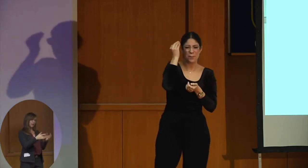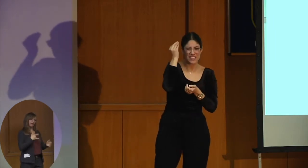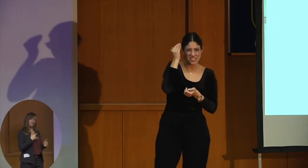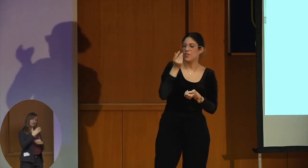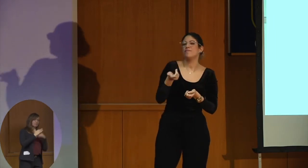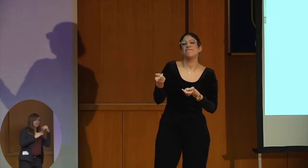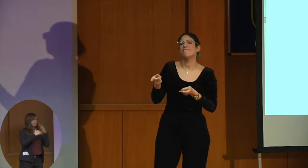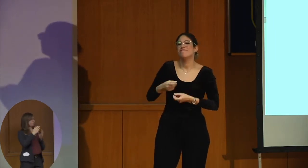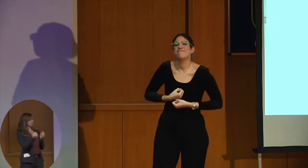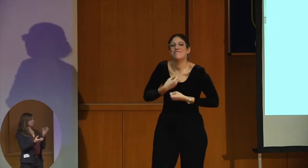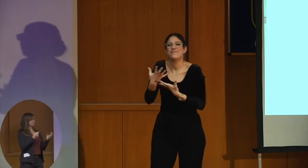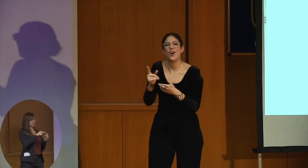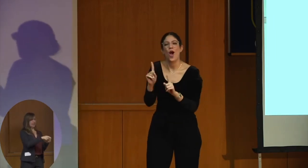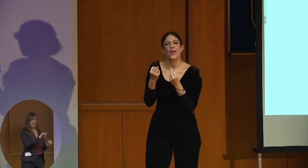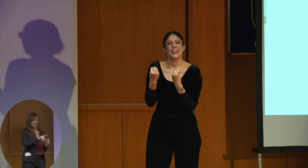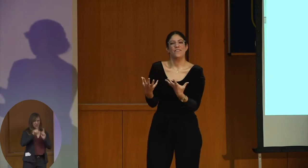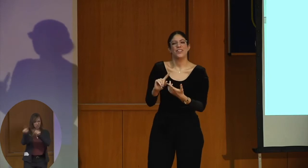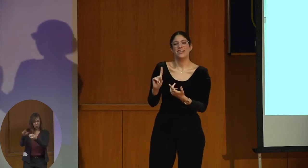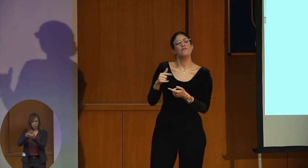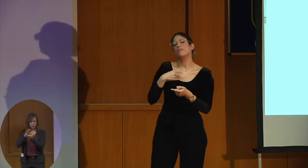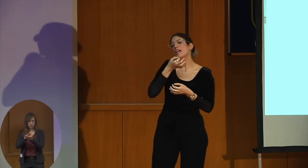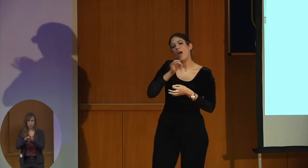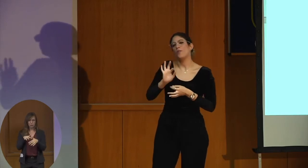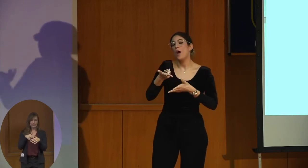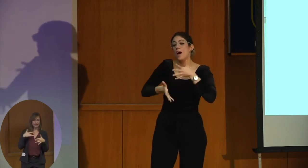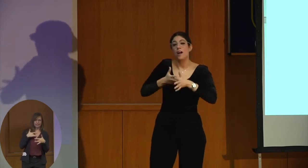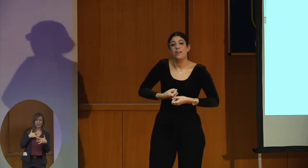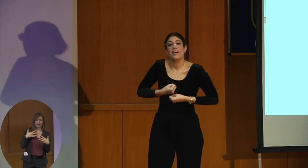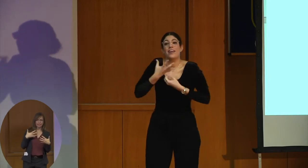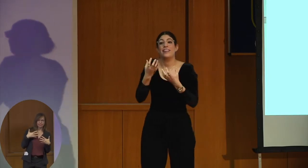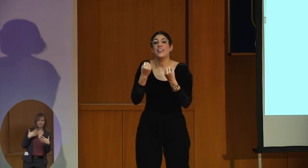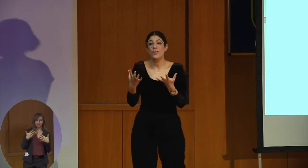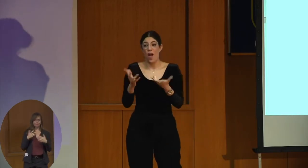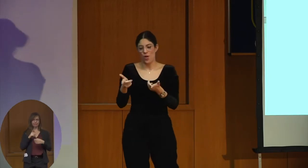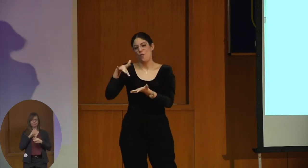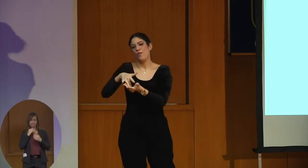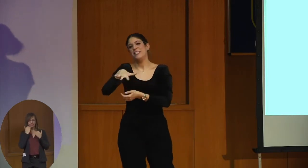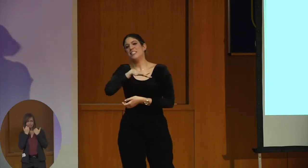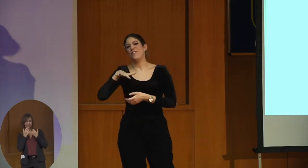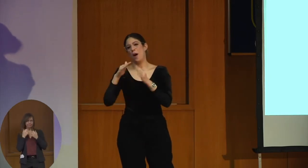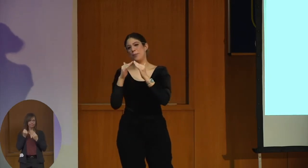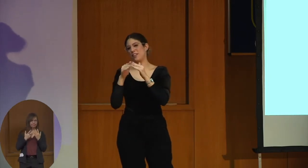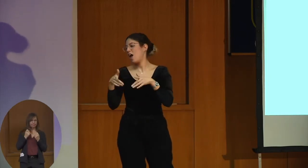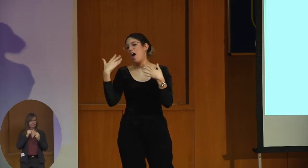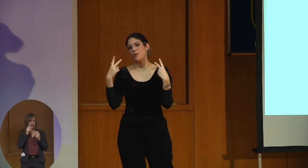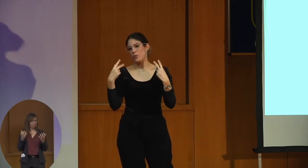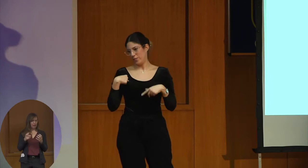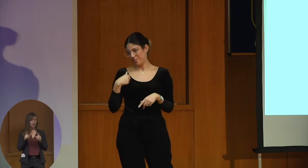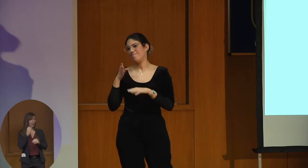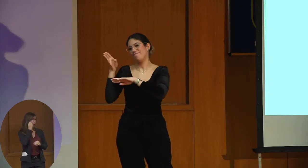comfortable signing. If we go to school, they don't feel, they don't express themselves as naturally as they do at home. That